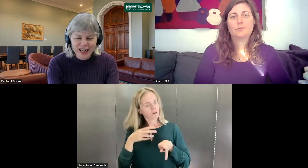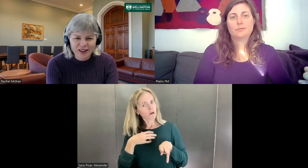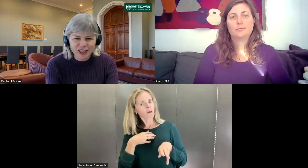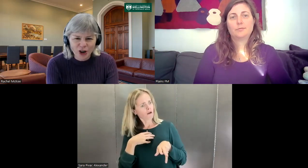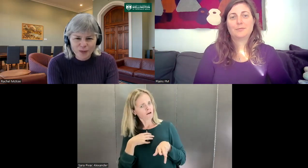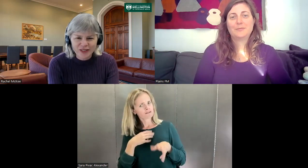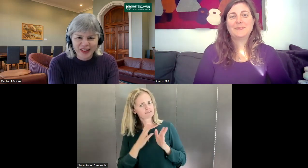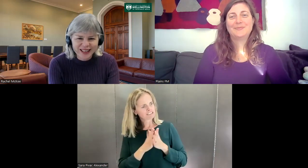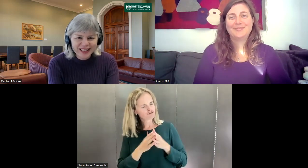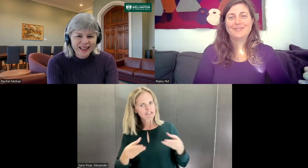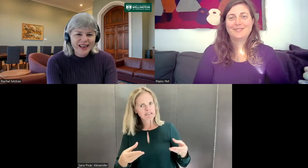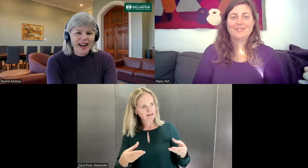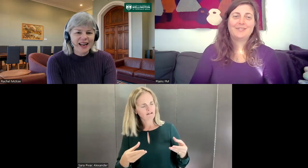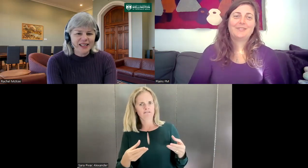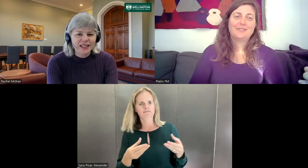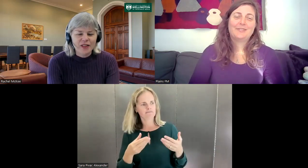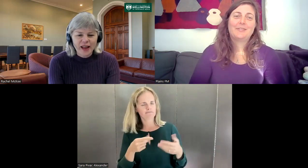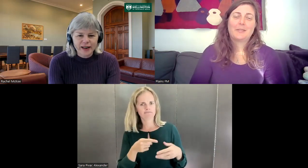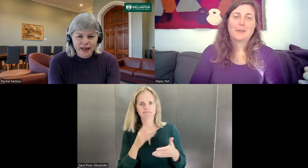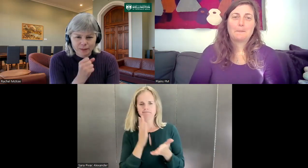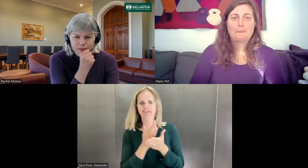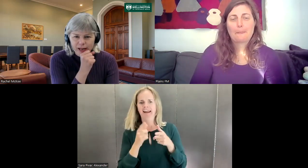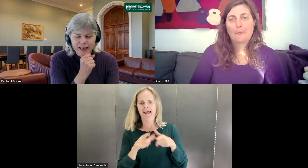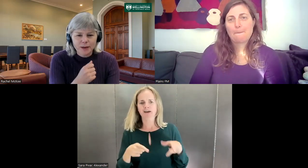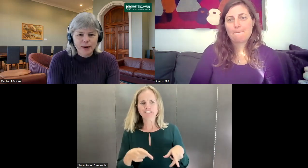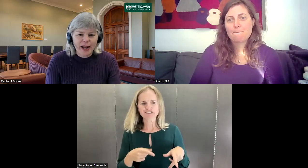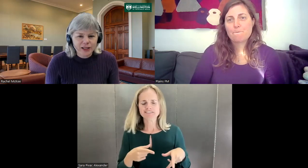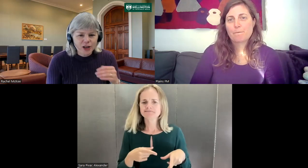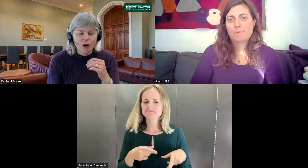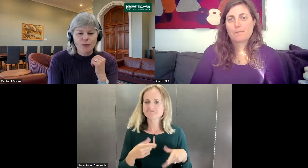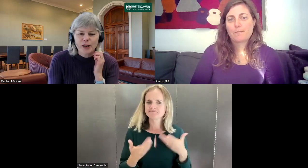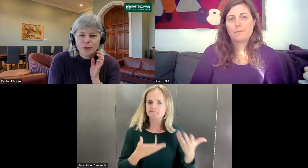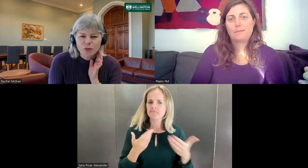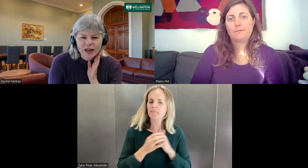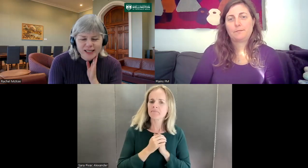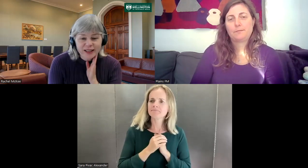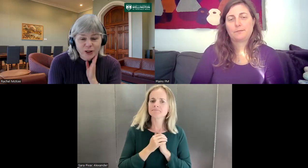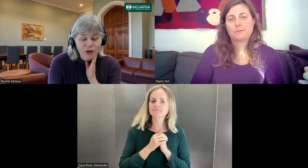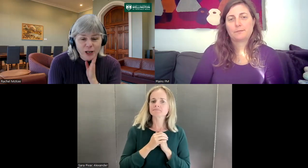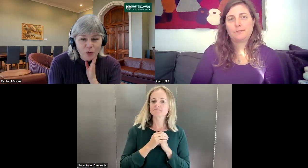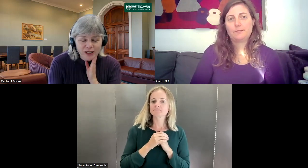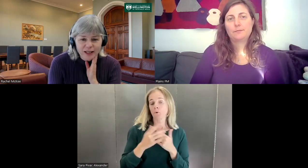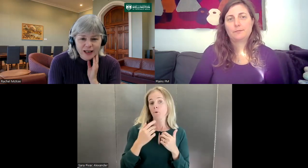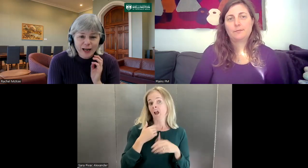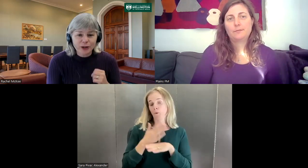heavy tome of a thing, and that had an impact on people realising that it really was a language.